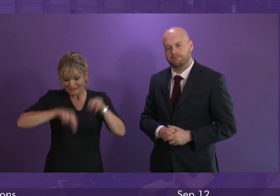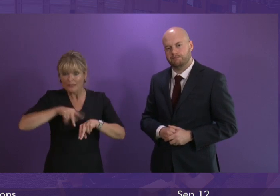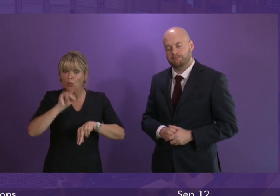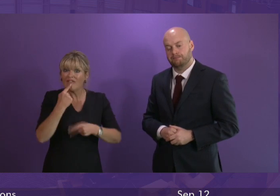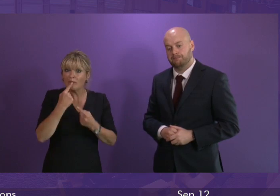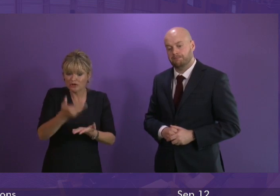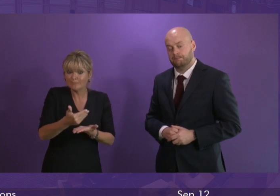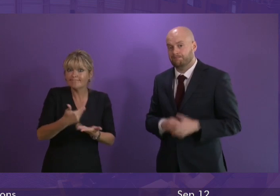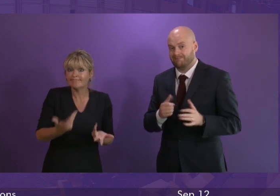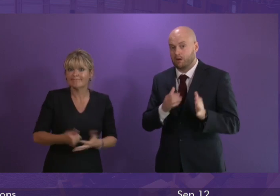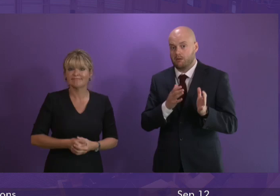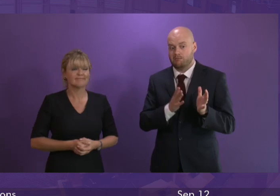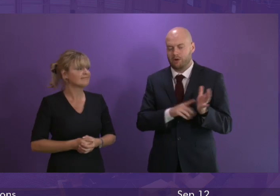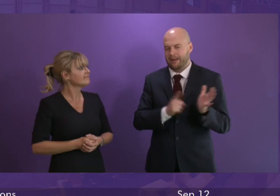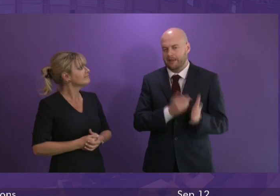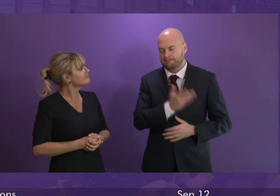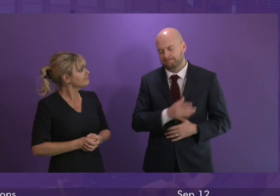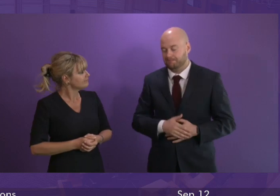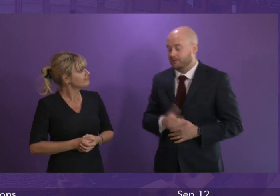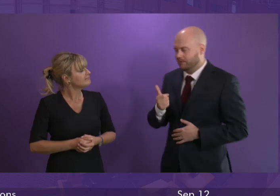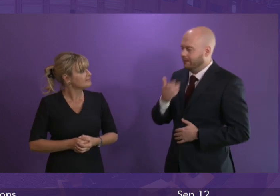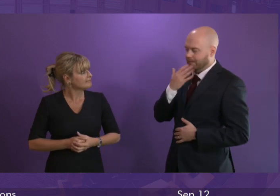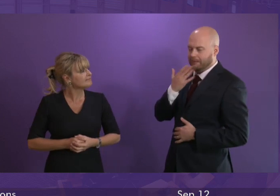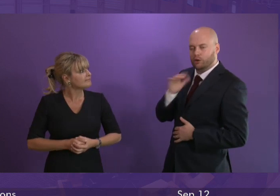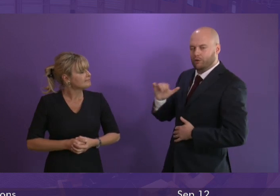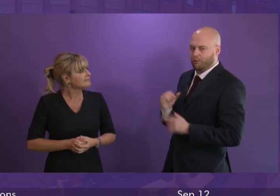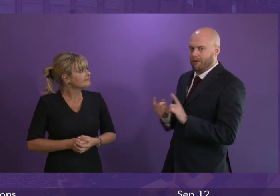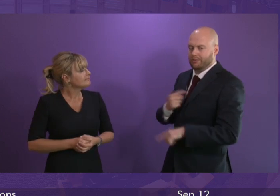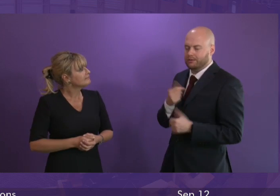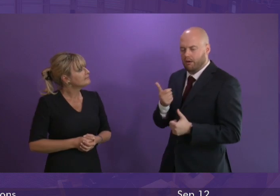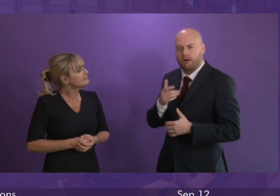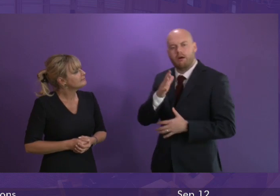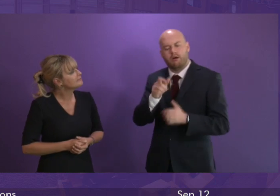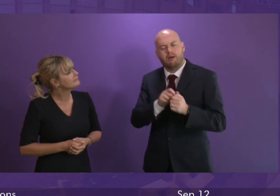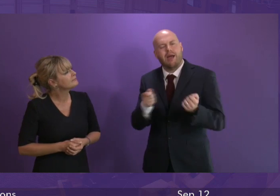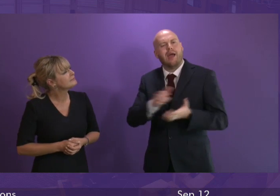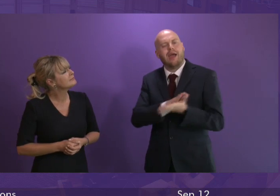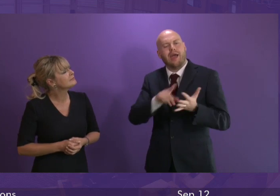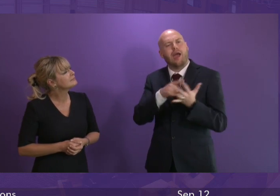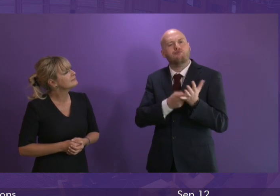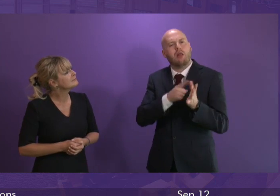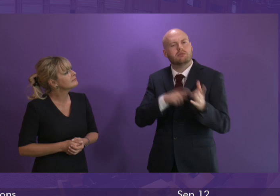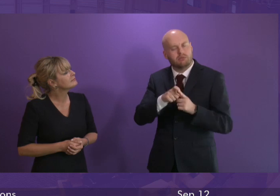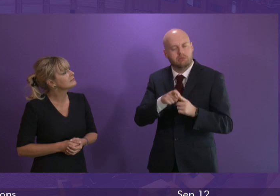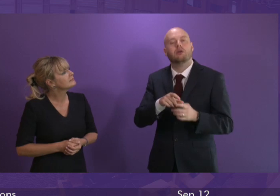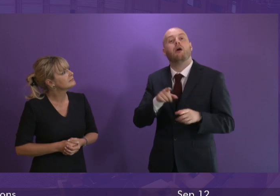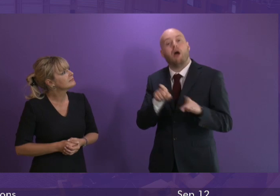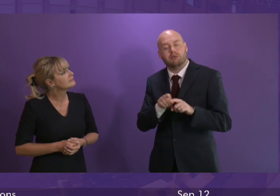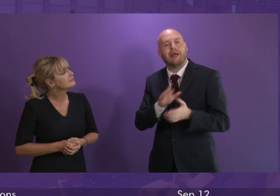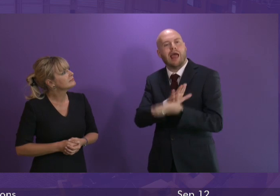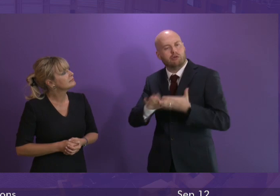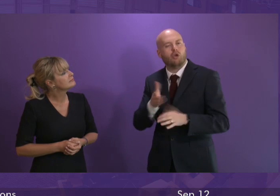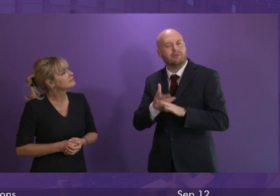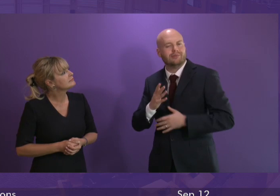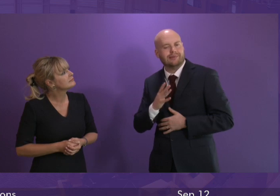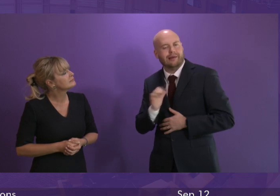Monica Lennon I thank the first minister for her answer the heralds and herald on Sunday have reported that children with cancer